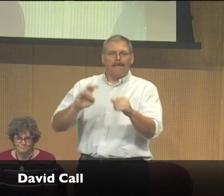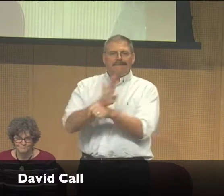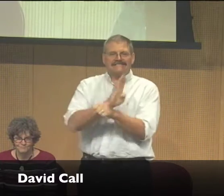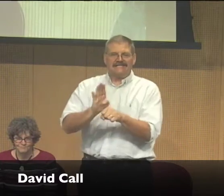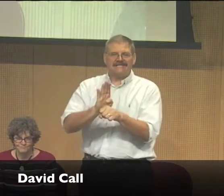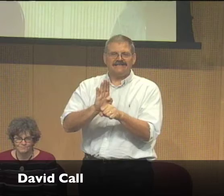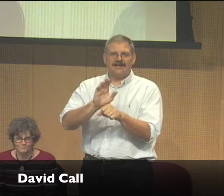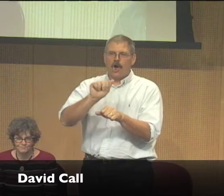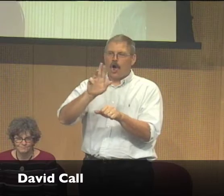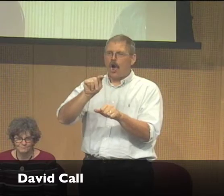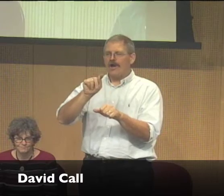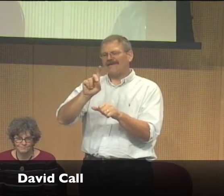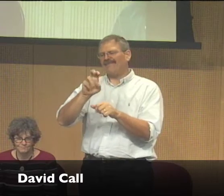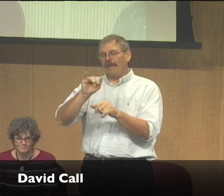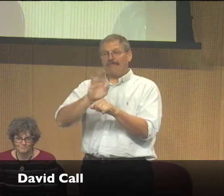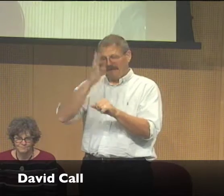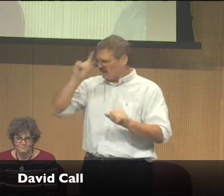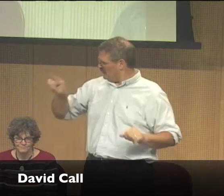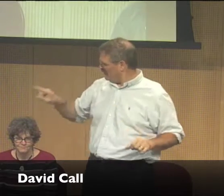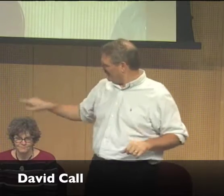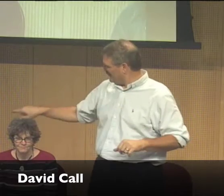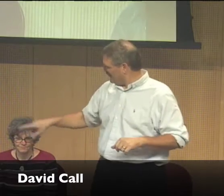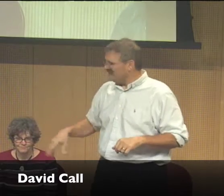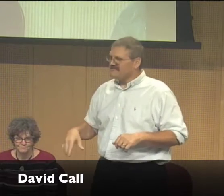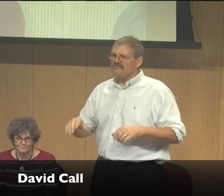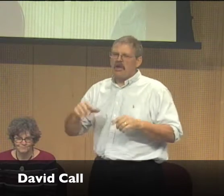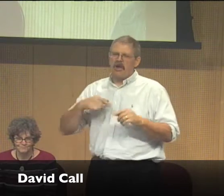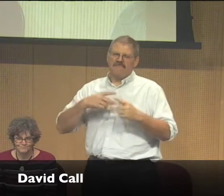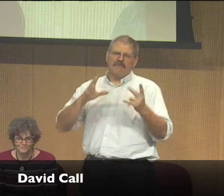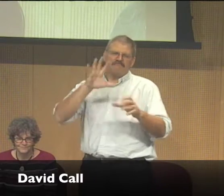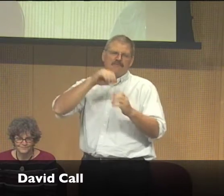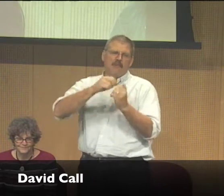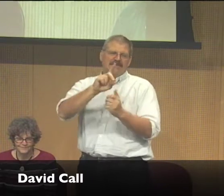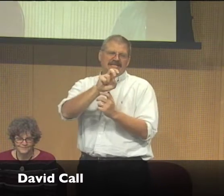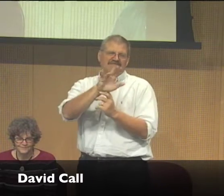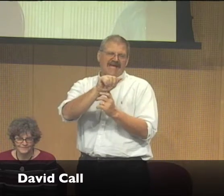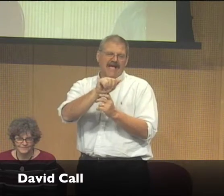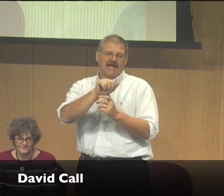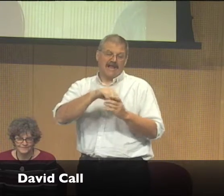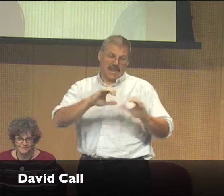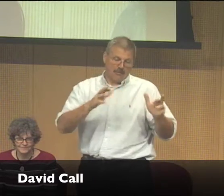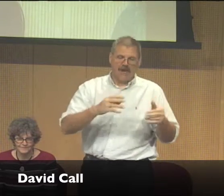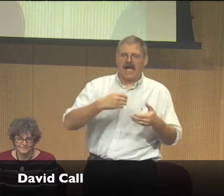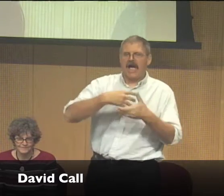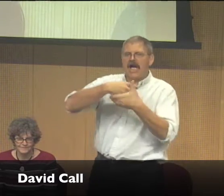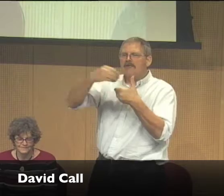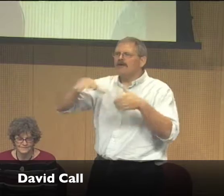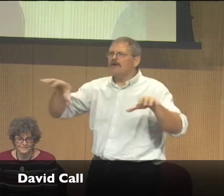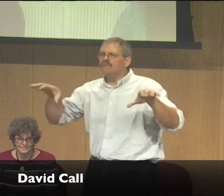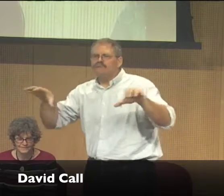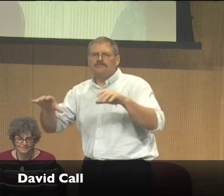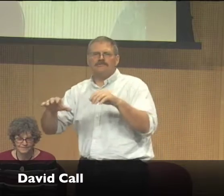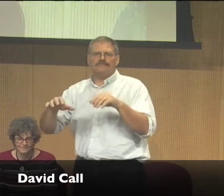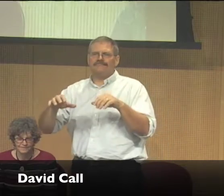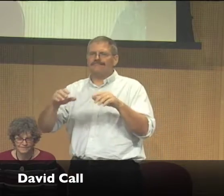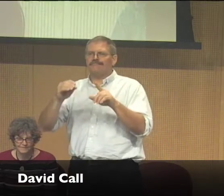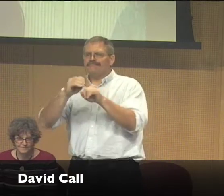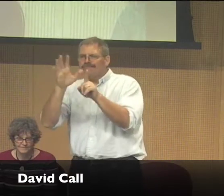Okay, and then I also explored with my students these famous Divya artists who have their own businesses in